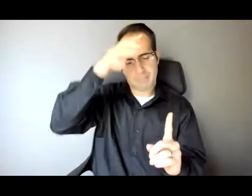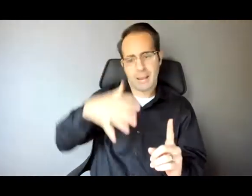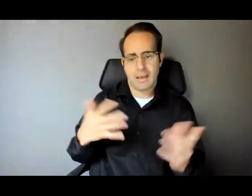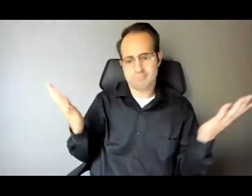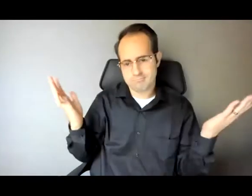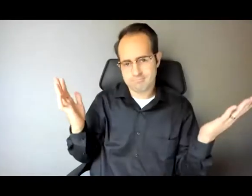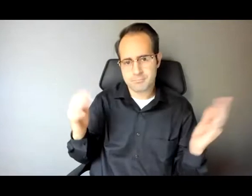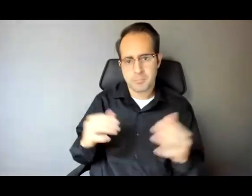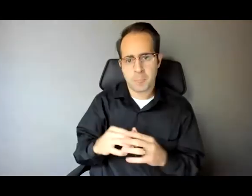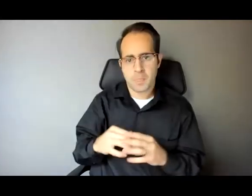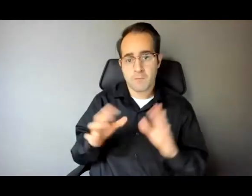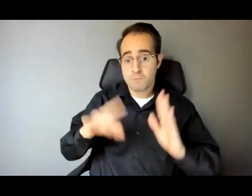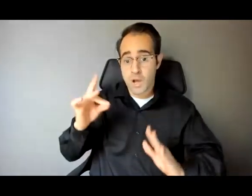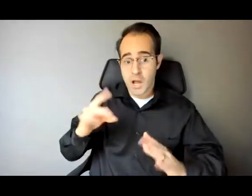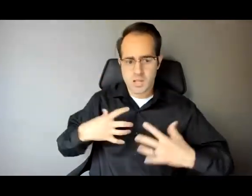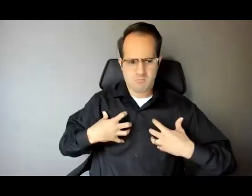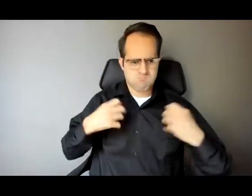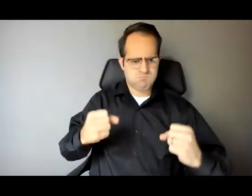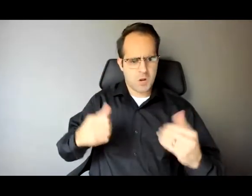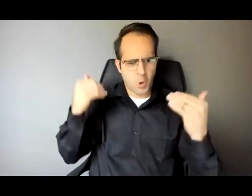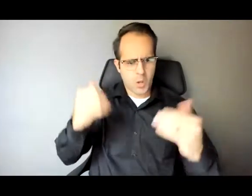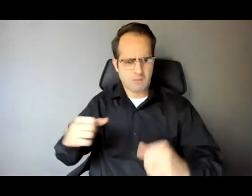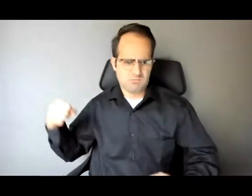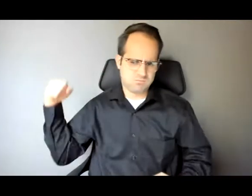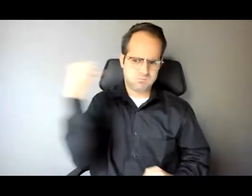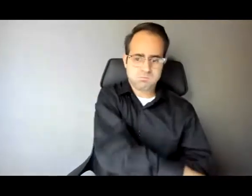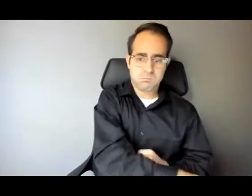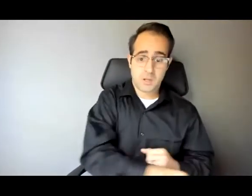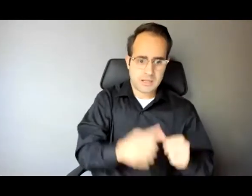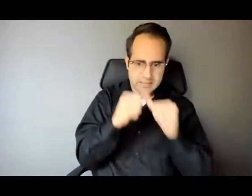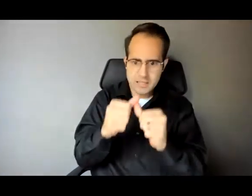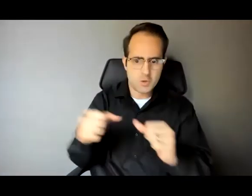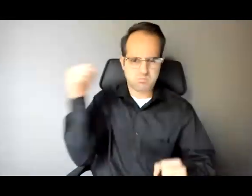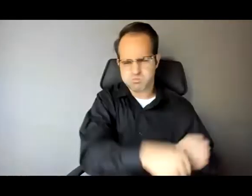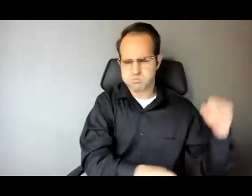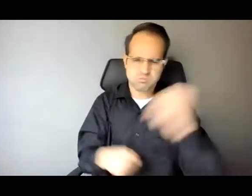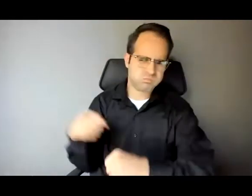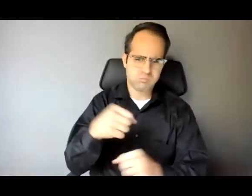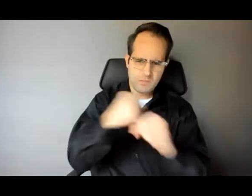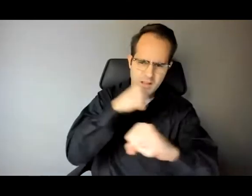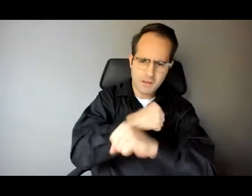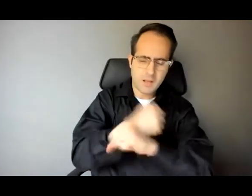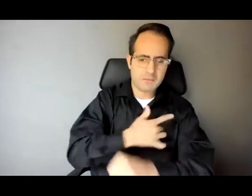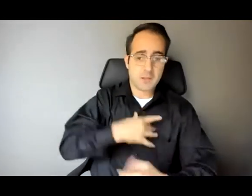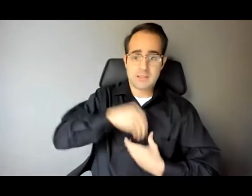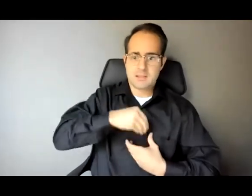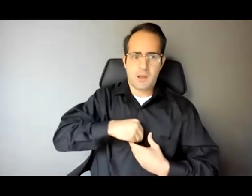Discovering the courage to swing first and then continue to swing gave me an indescribable rush of pride and satisfaction.